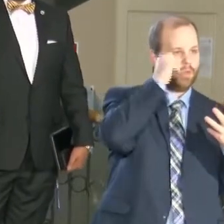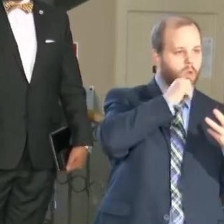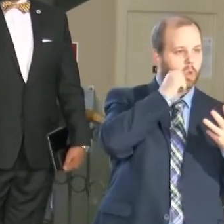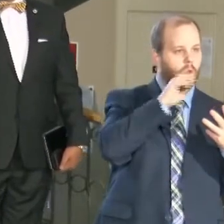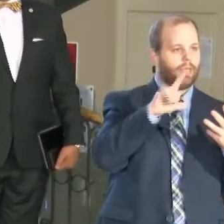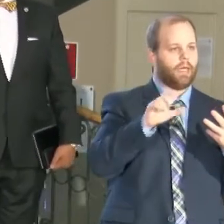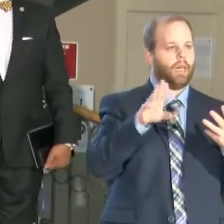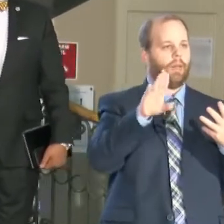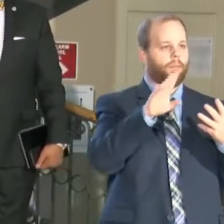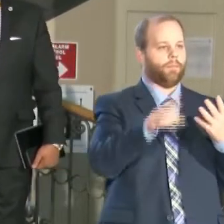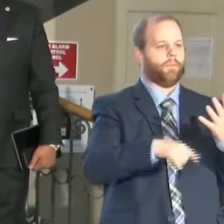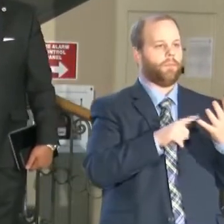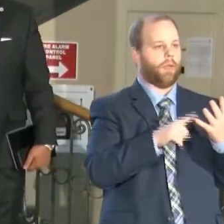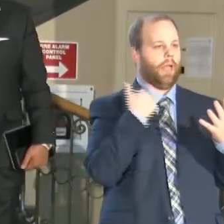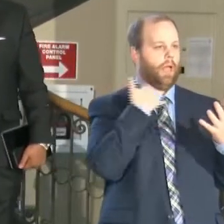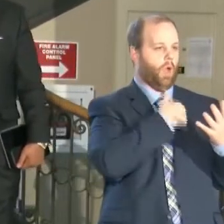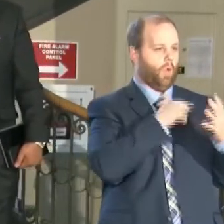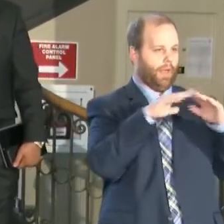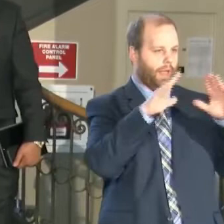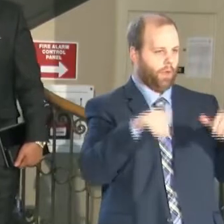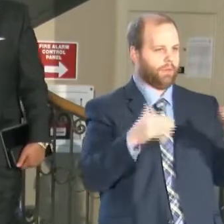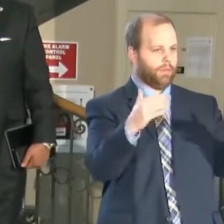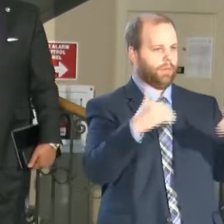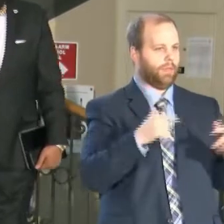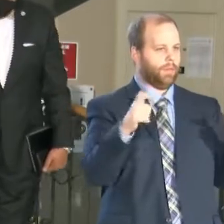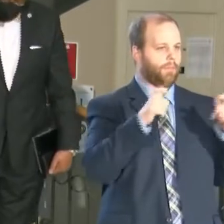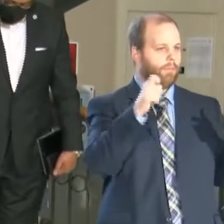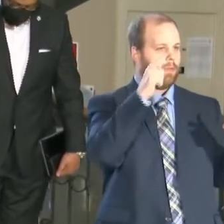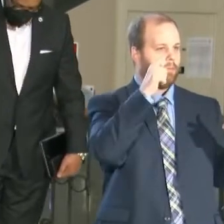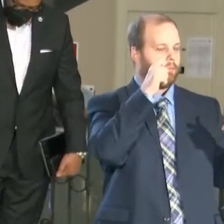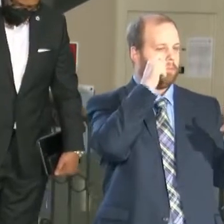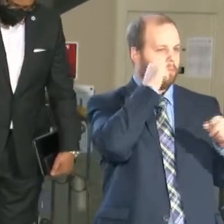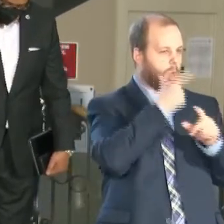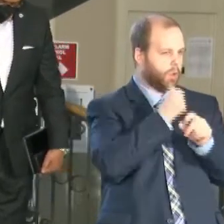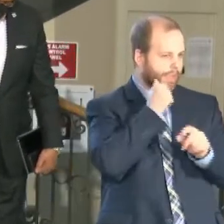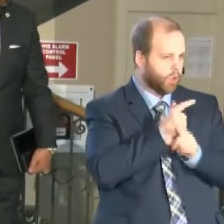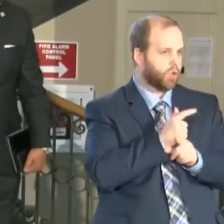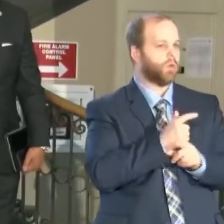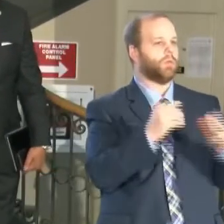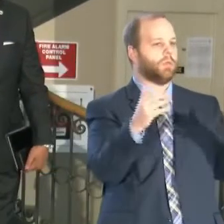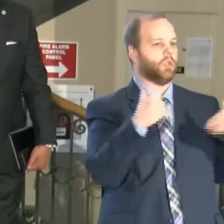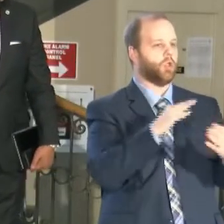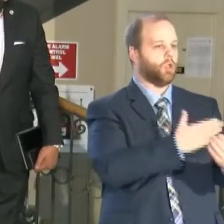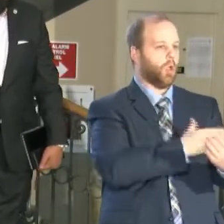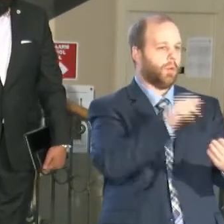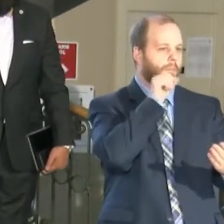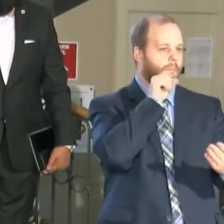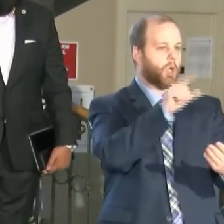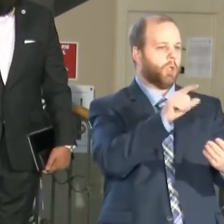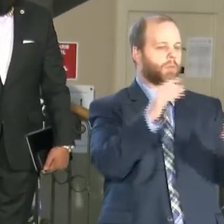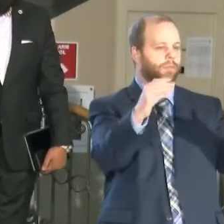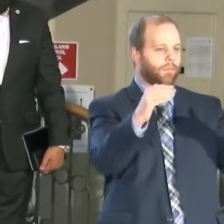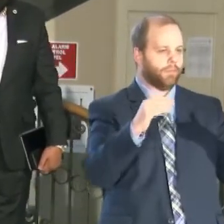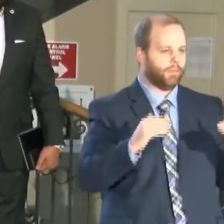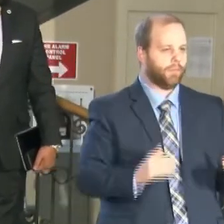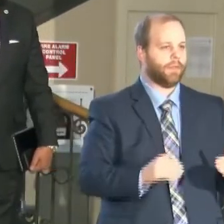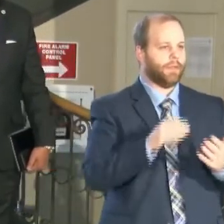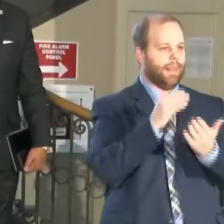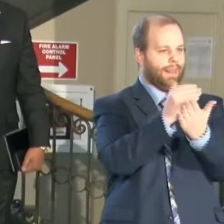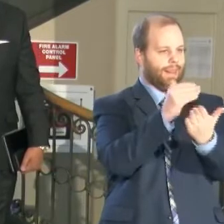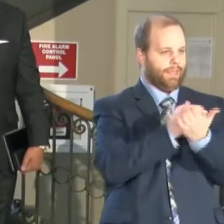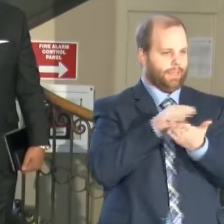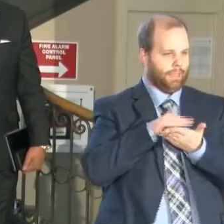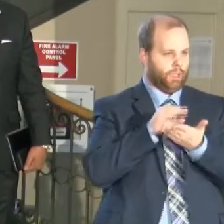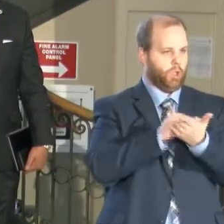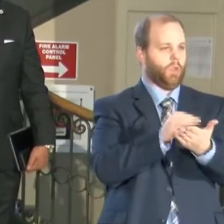House, Big Brothers Big Sisters of Central Arkansas, Songbird Multimedia, Lessons Learned, and a day